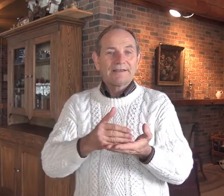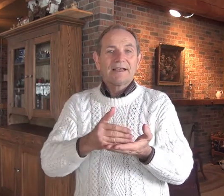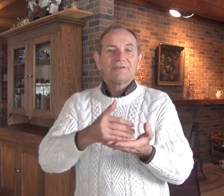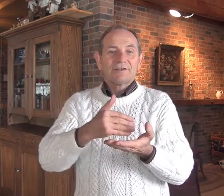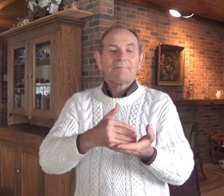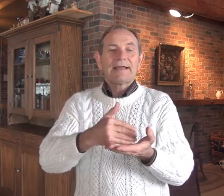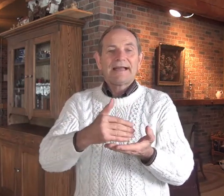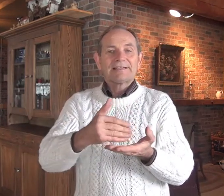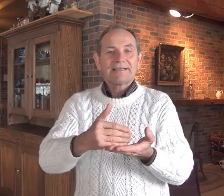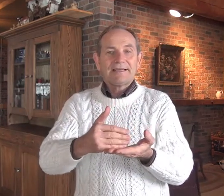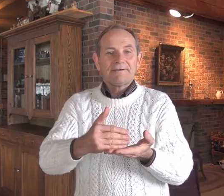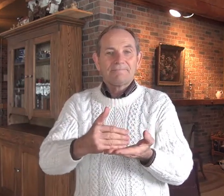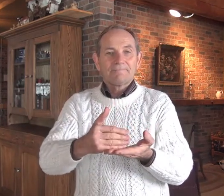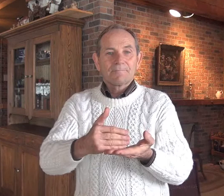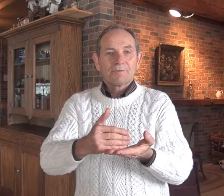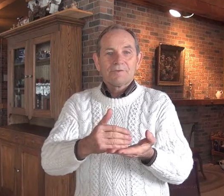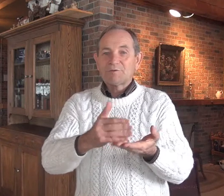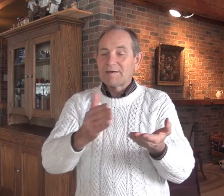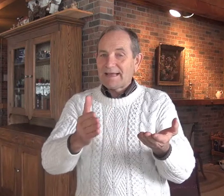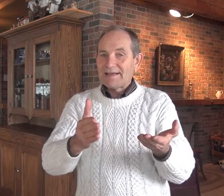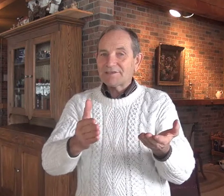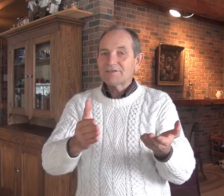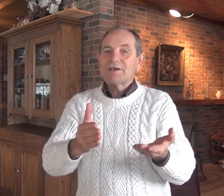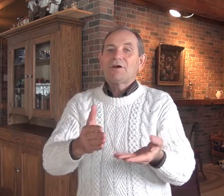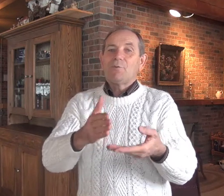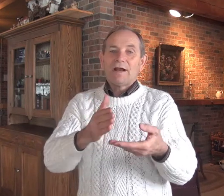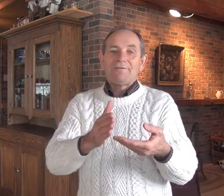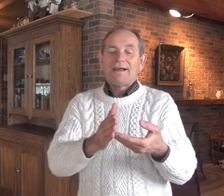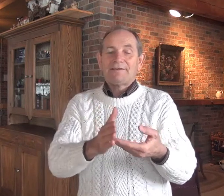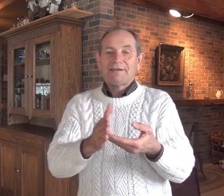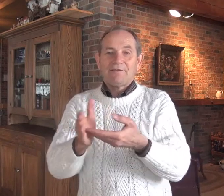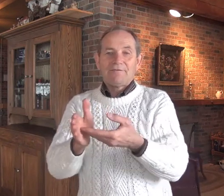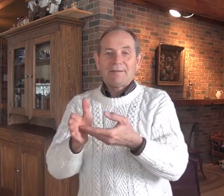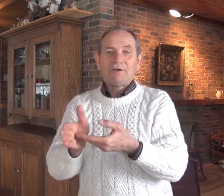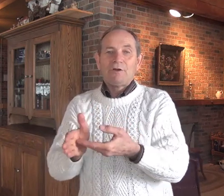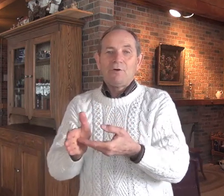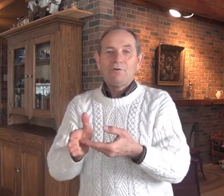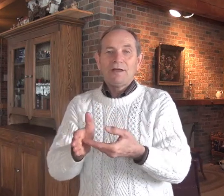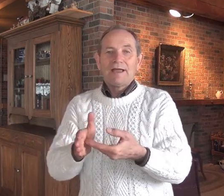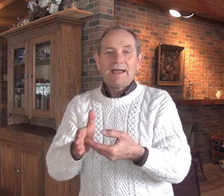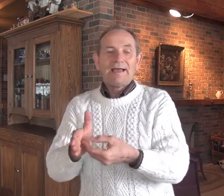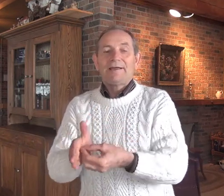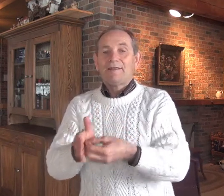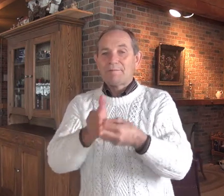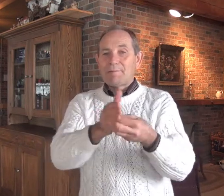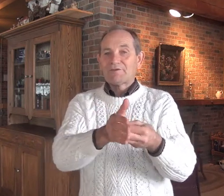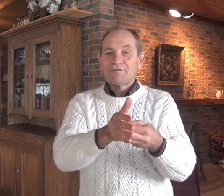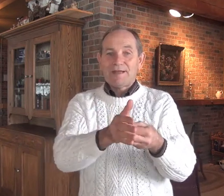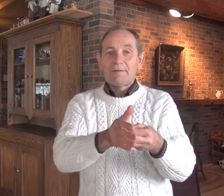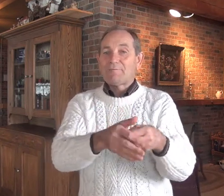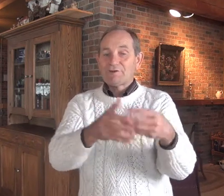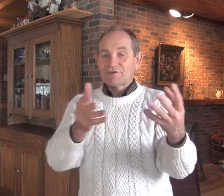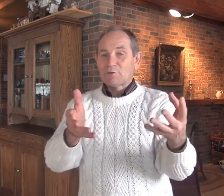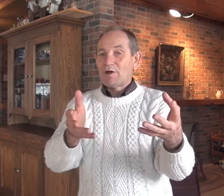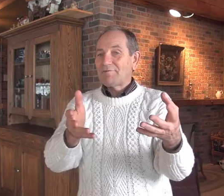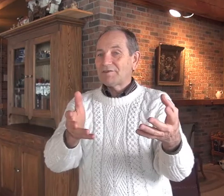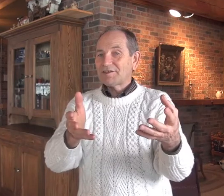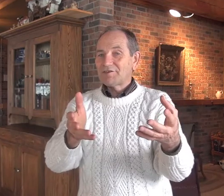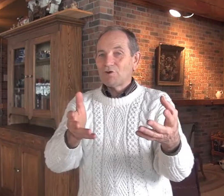is. Something has to give. There's been cases when I've had to tell the family no and other members of the family, for instance, the wife has said, you know